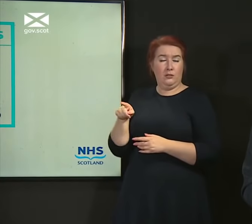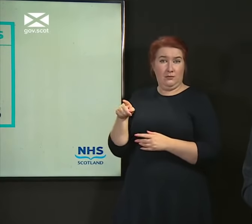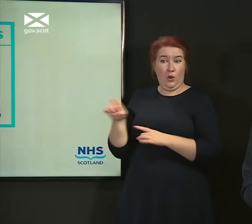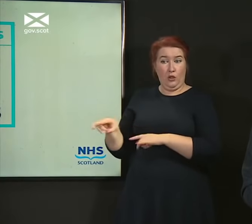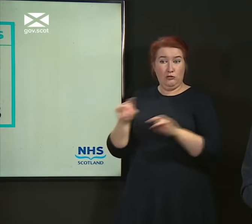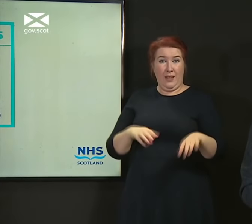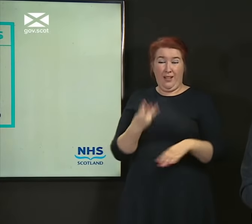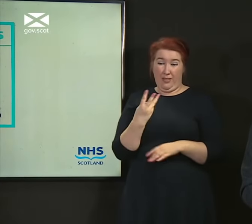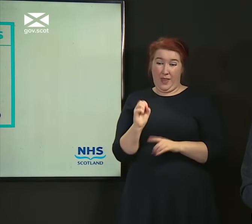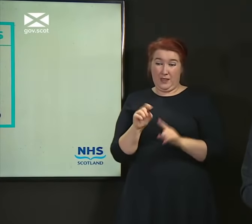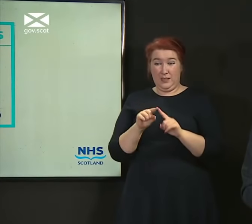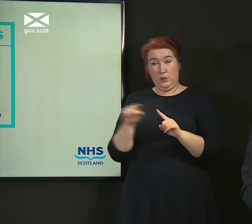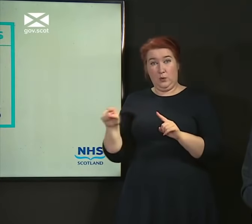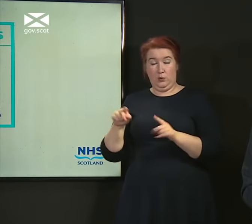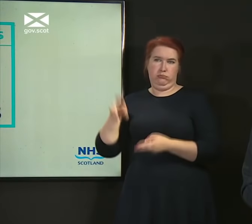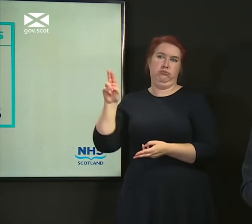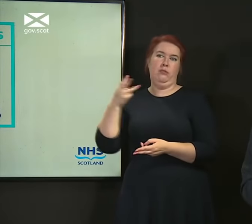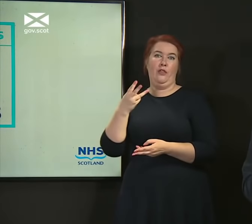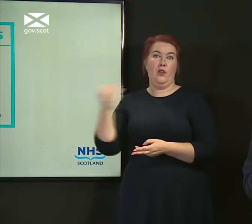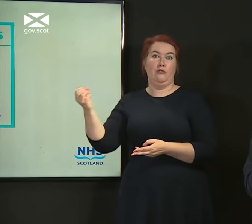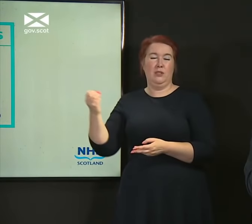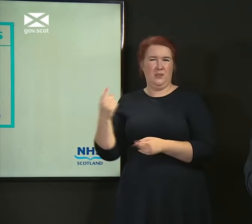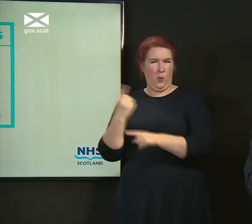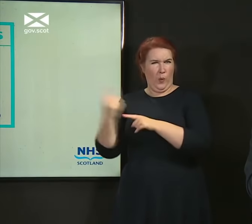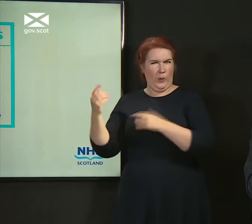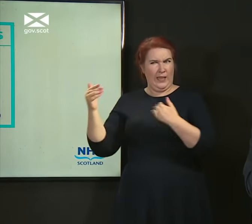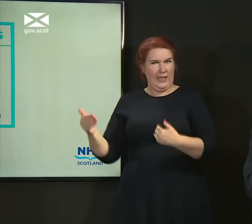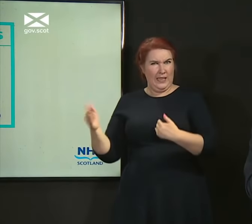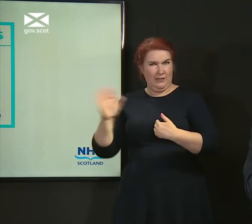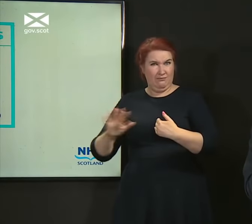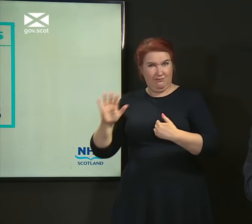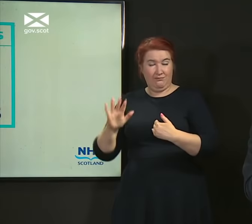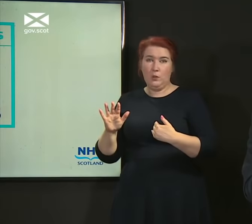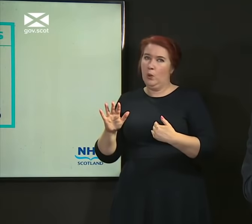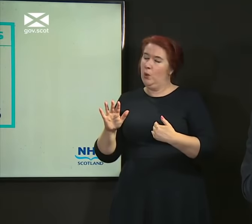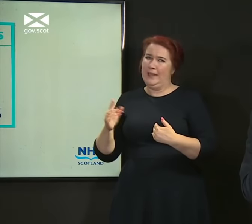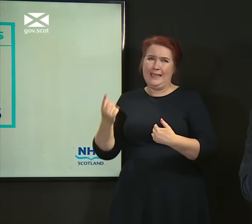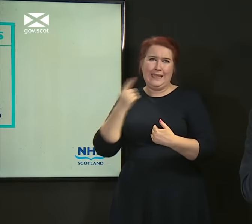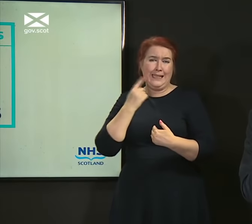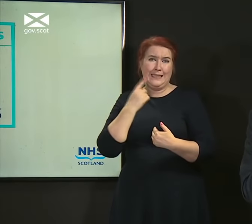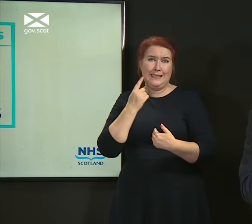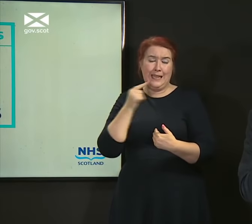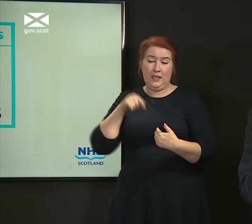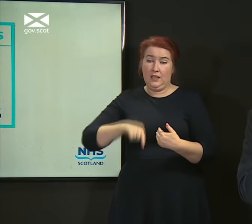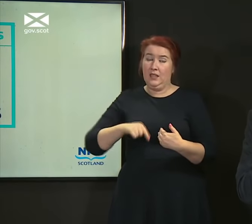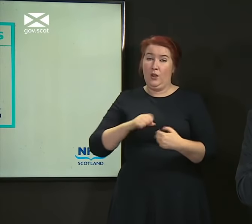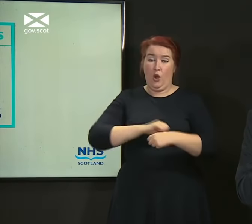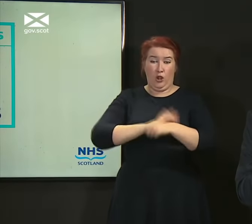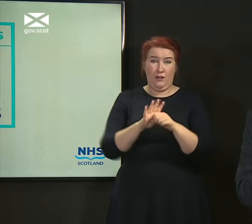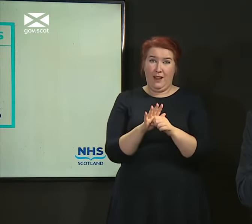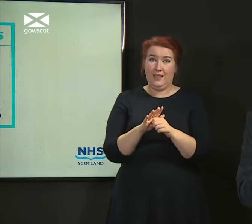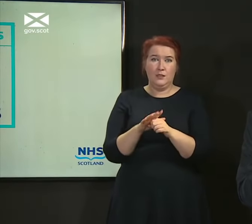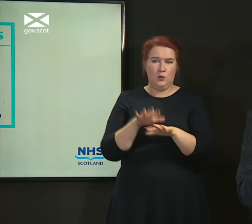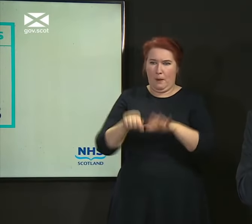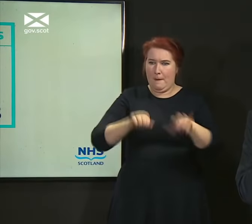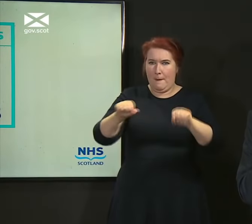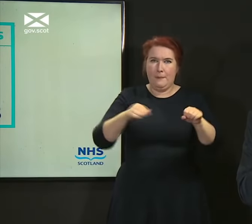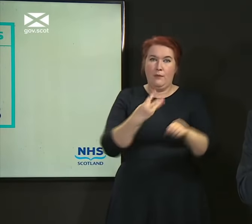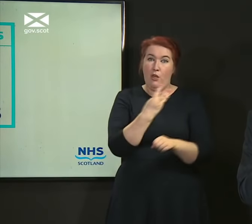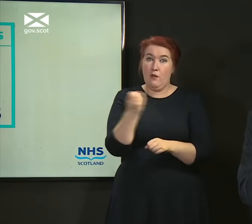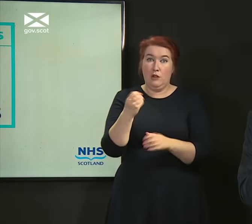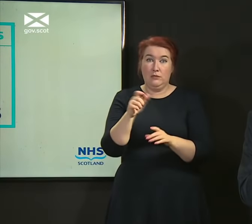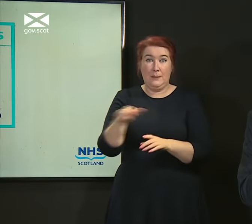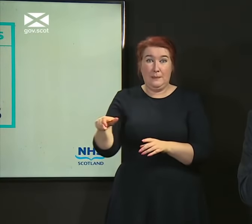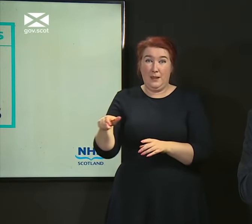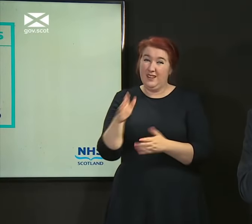to 300 in about a week. So it's very, very easy for this virus to find 300 people. That's